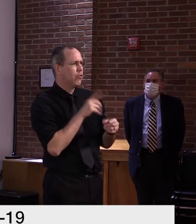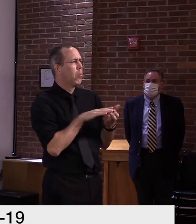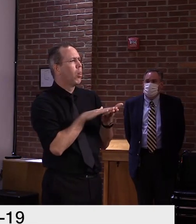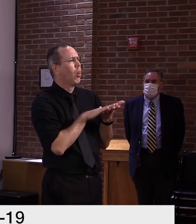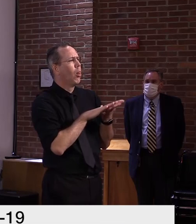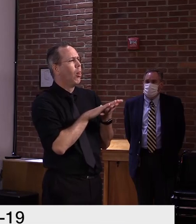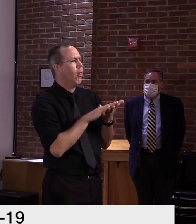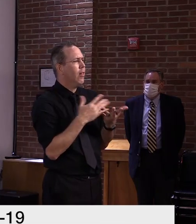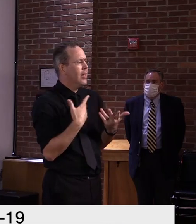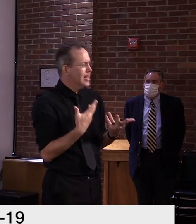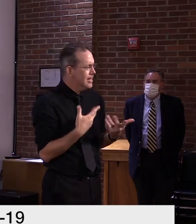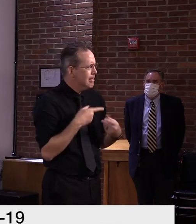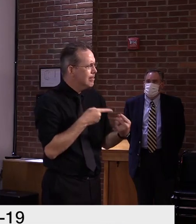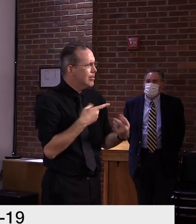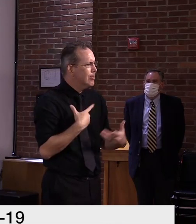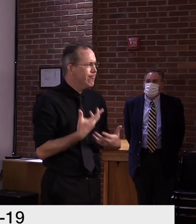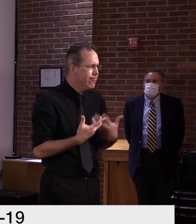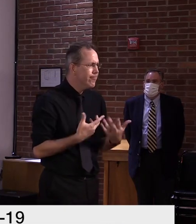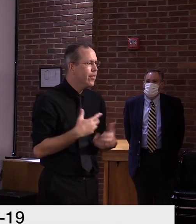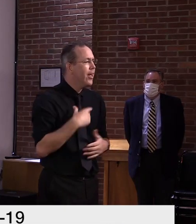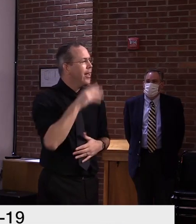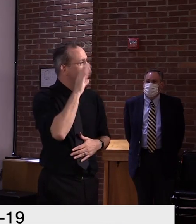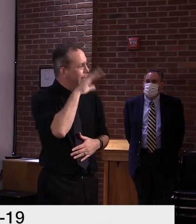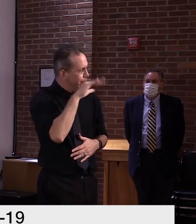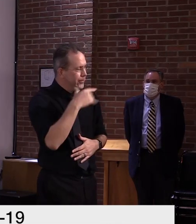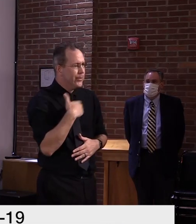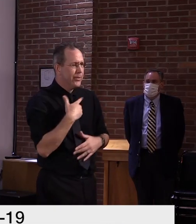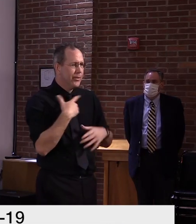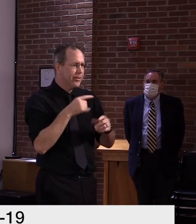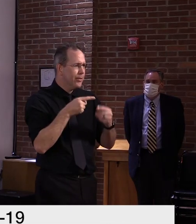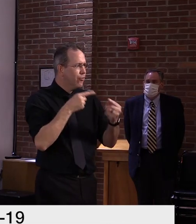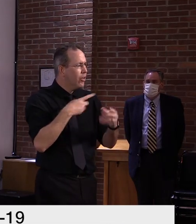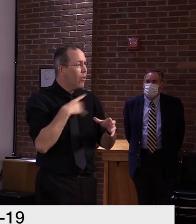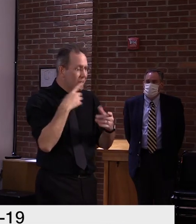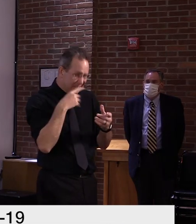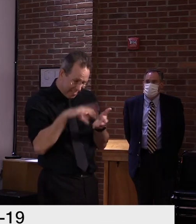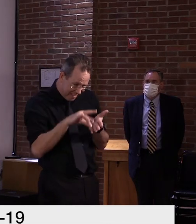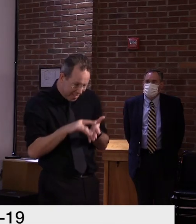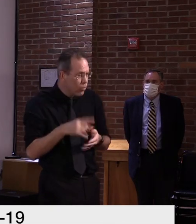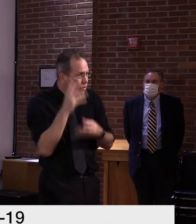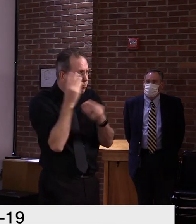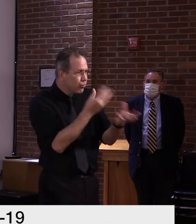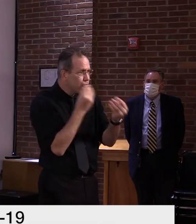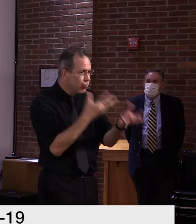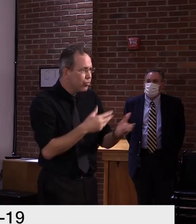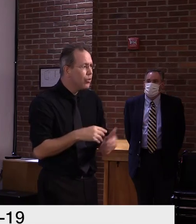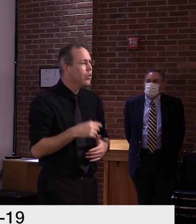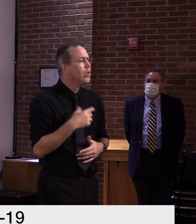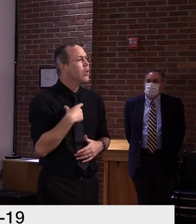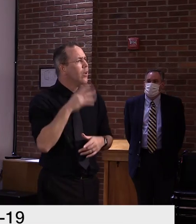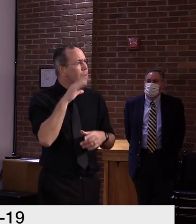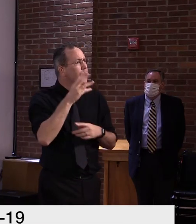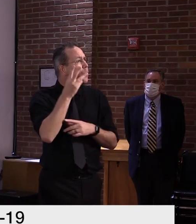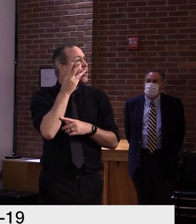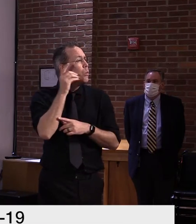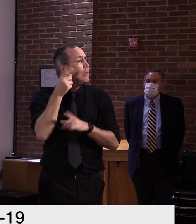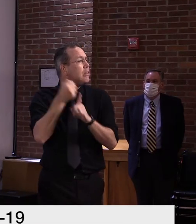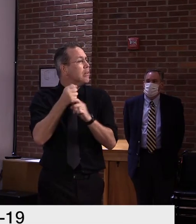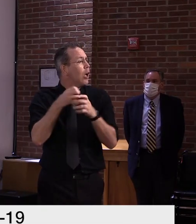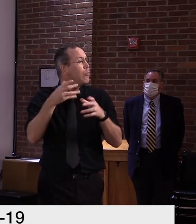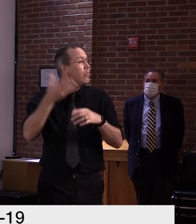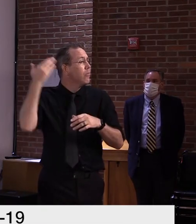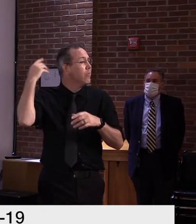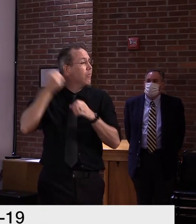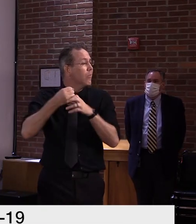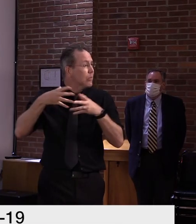Like any of the outbreaks we've reported on to date, um, it does take some time to get data,